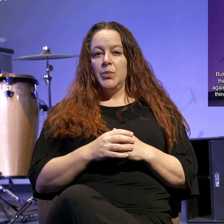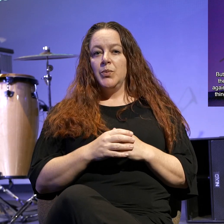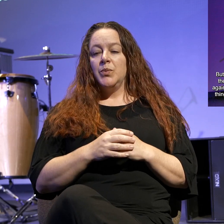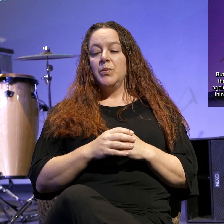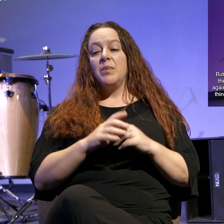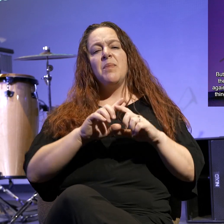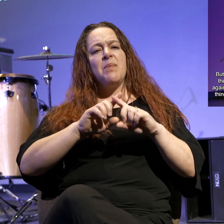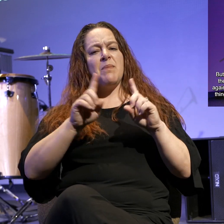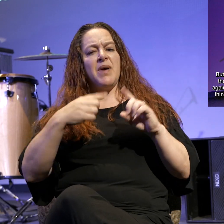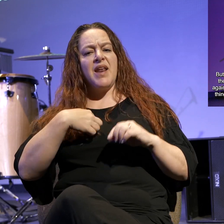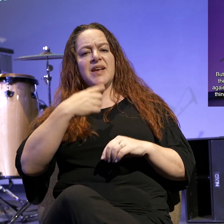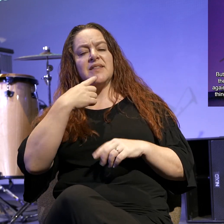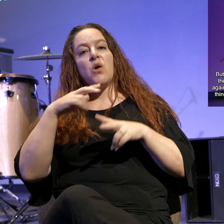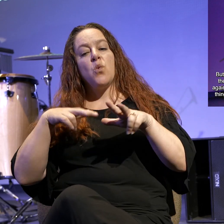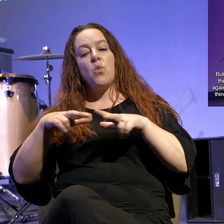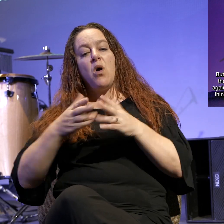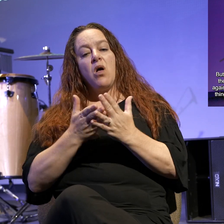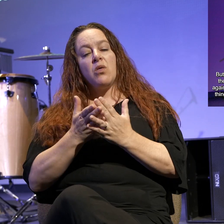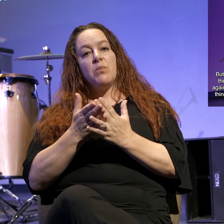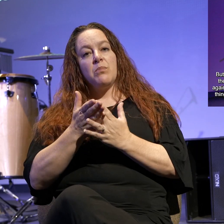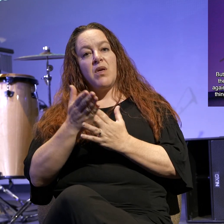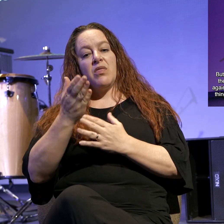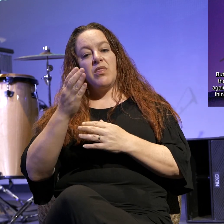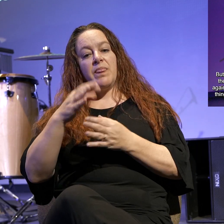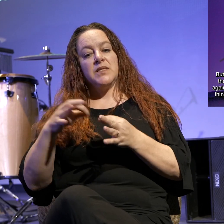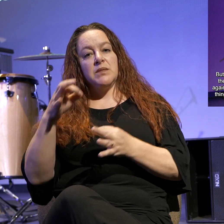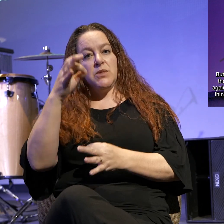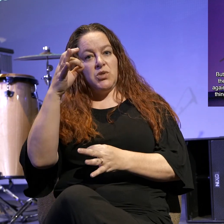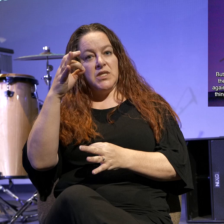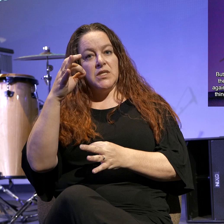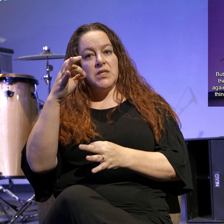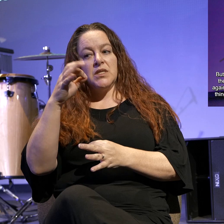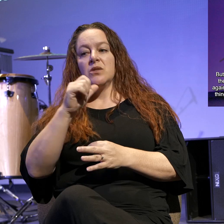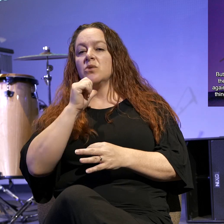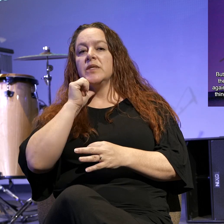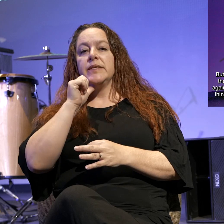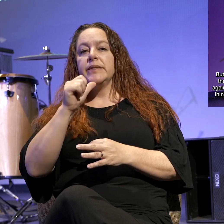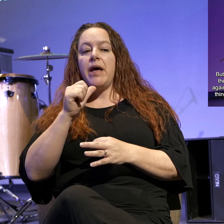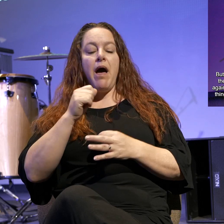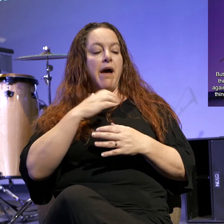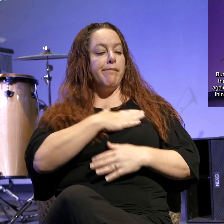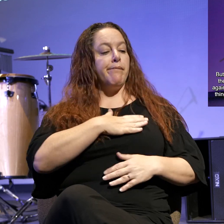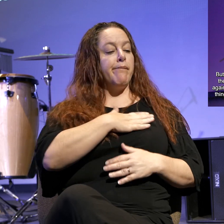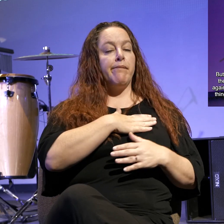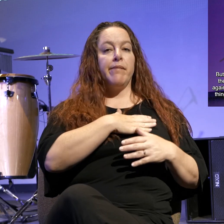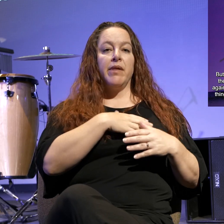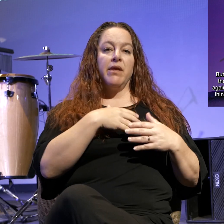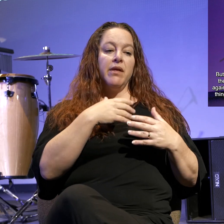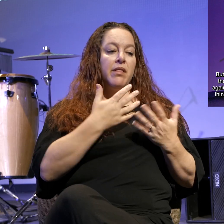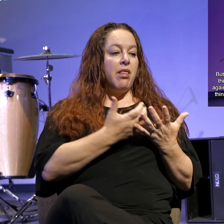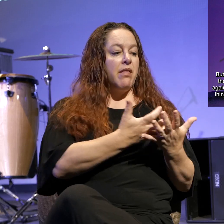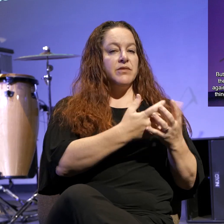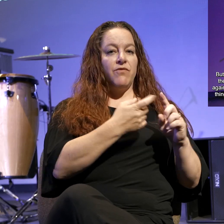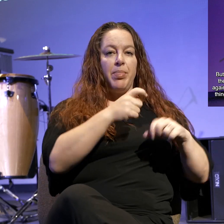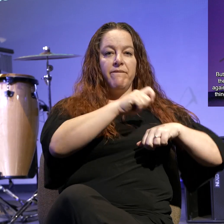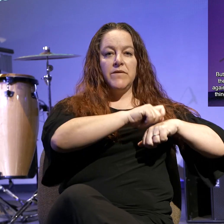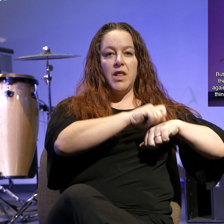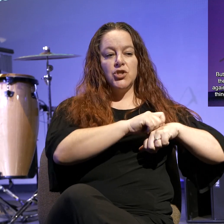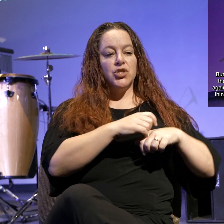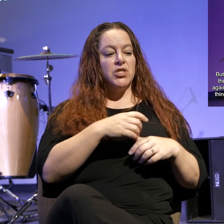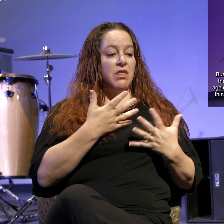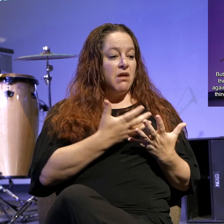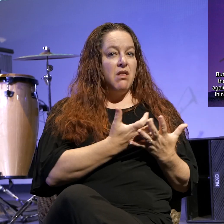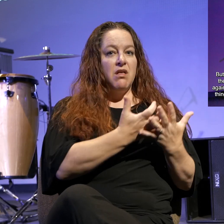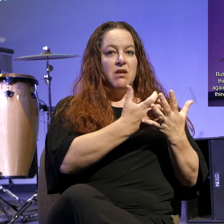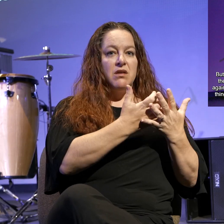But I say, walk by the Spirit, and you will not gratify the desires of the flesh. For the desires